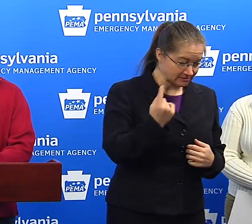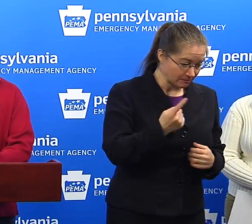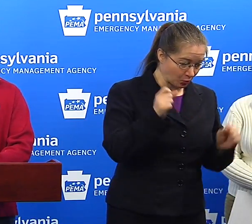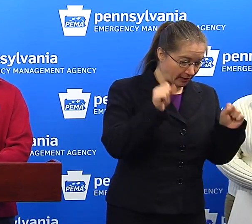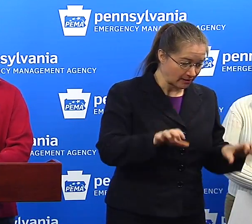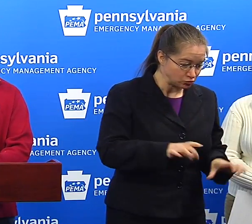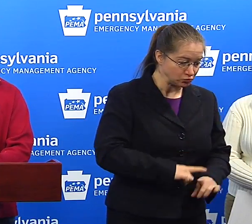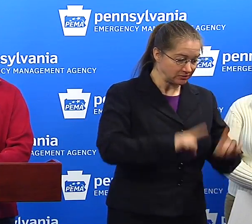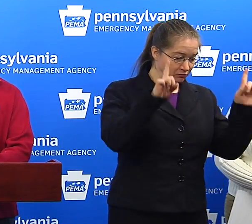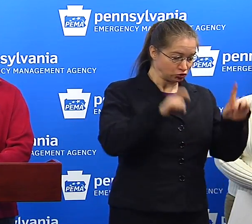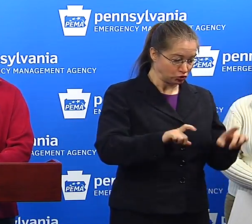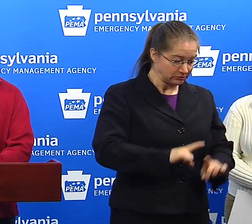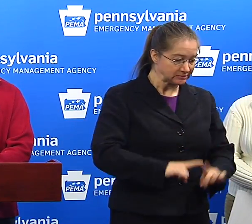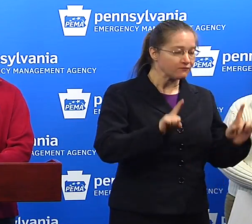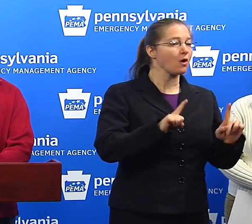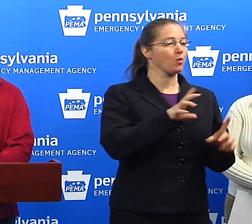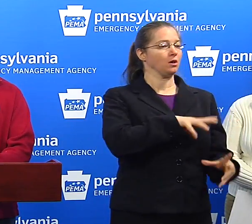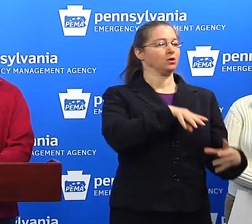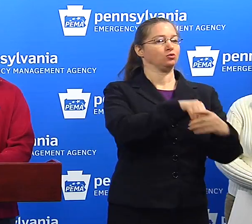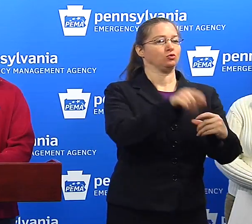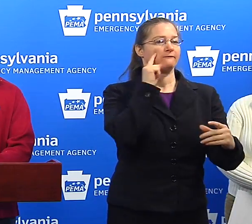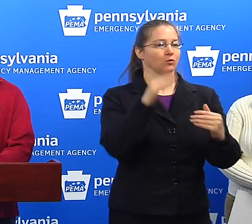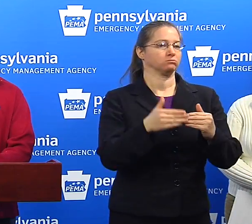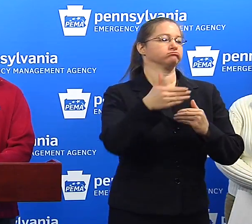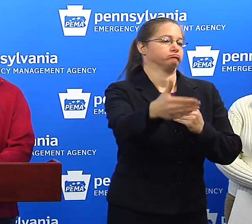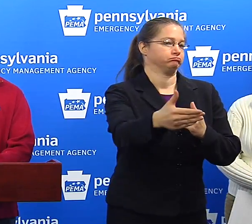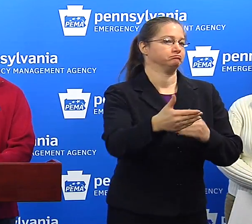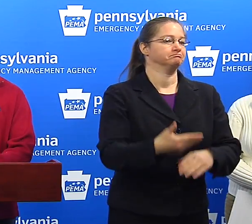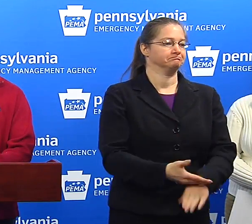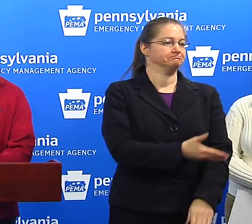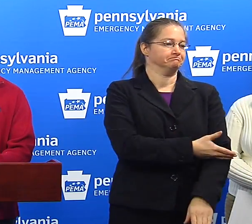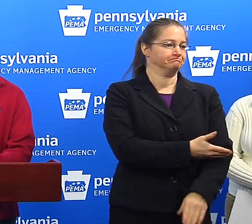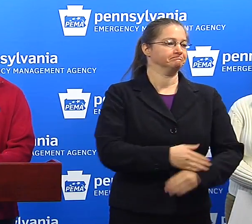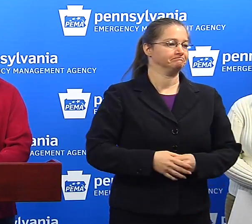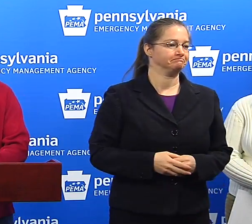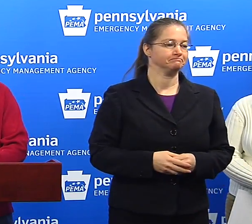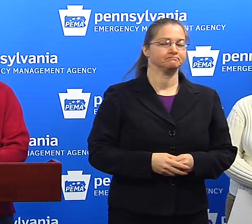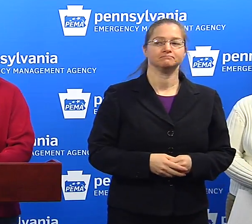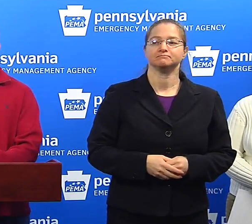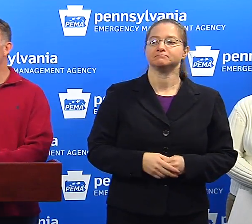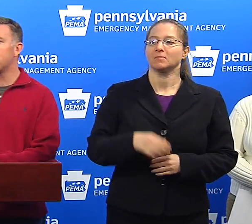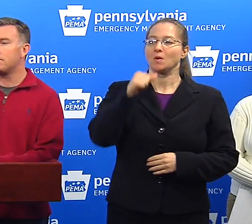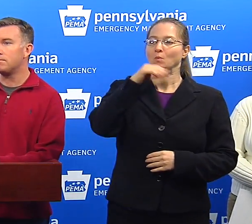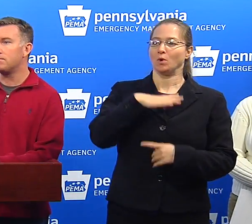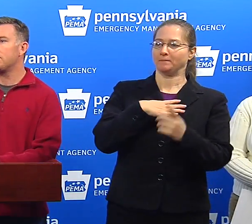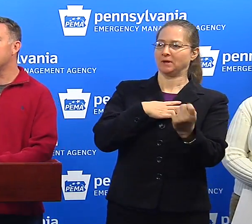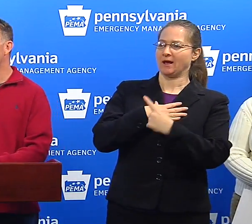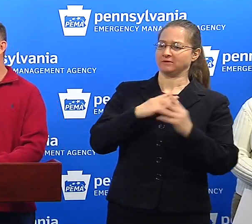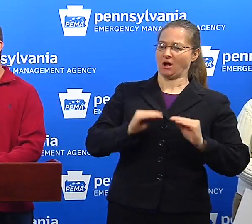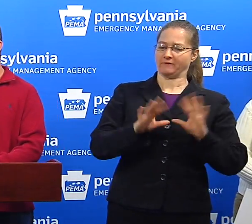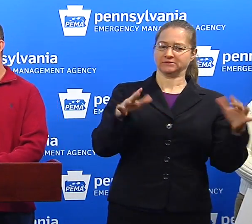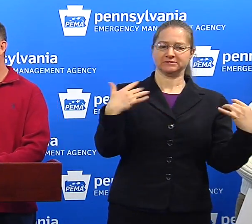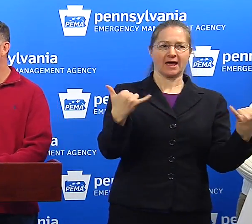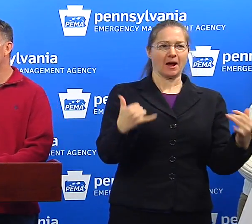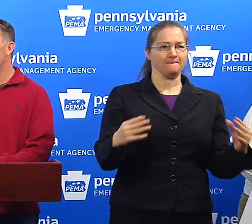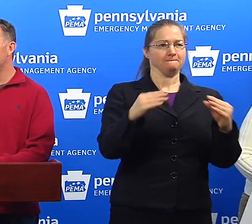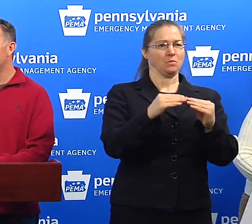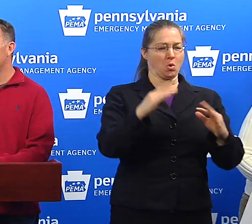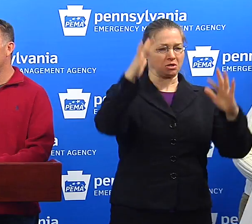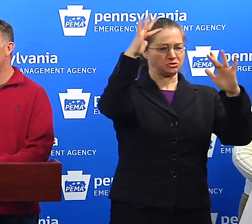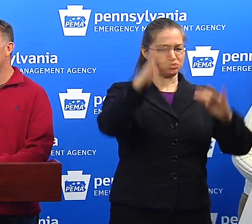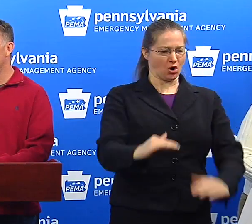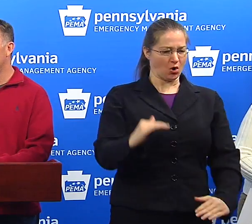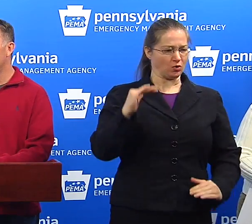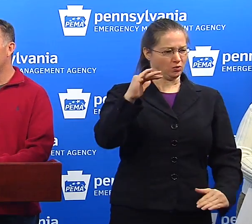we'll make that part of the next process. Obviously, this is a lot more snow than we've seen in this area in a while. So